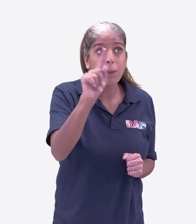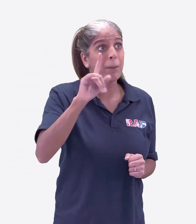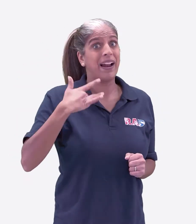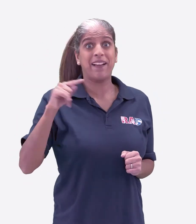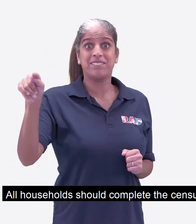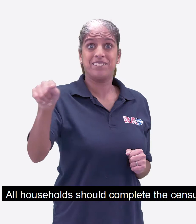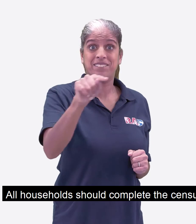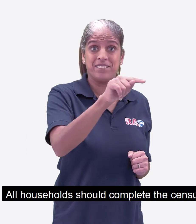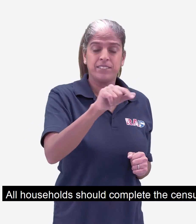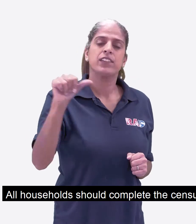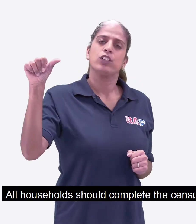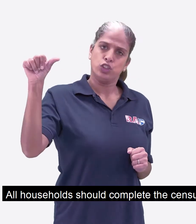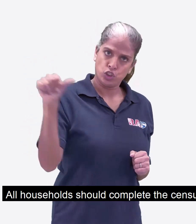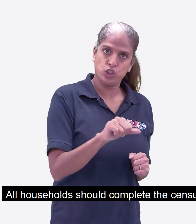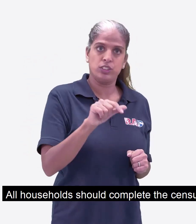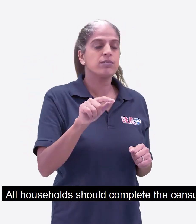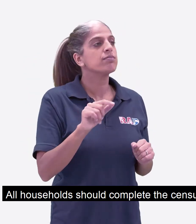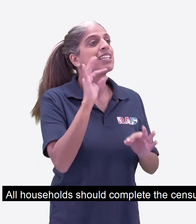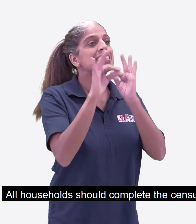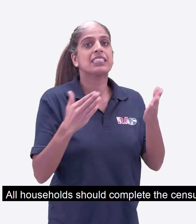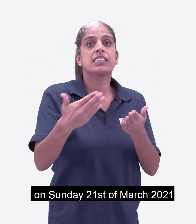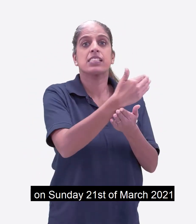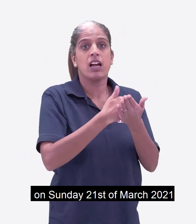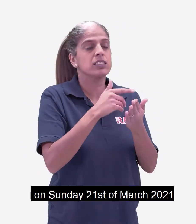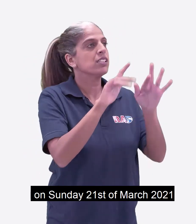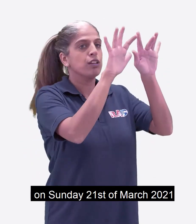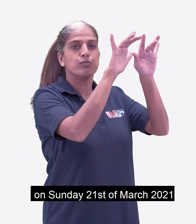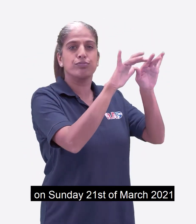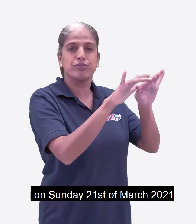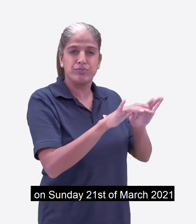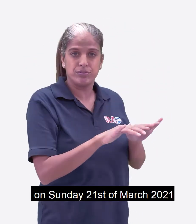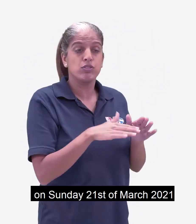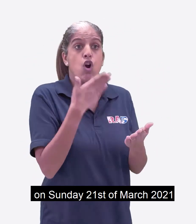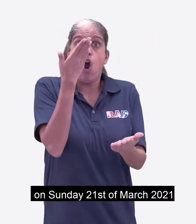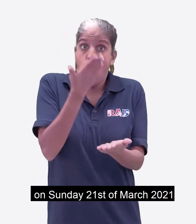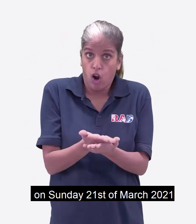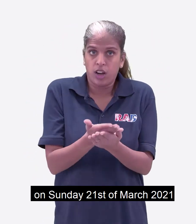All households should complete the Census on Sunday 21st March 2021